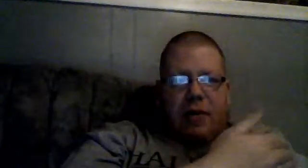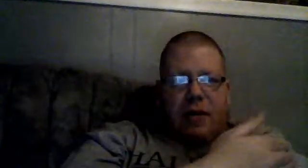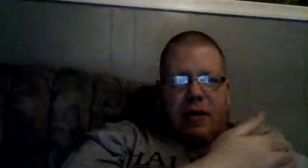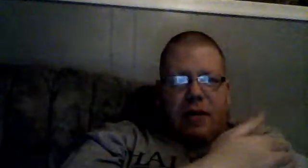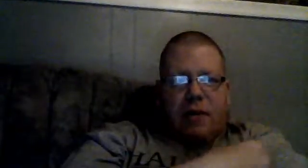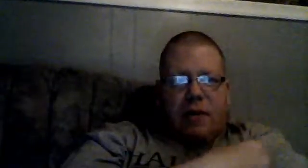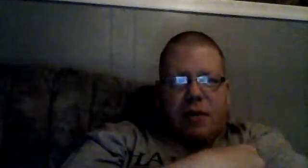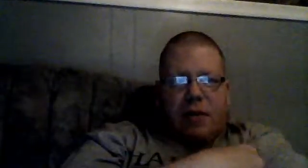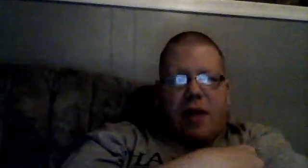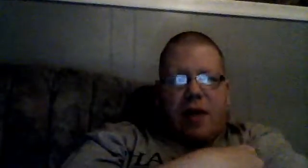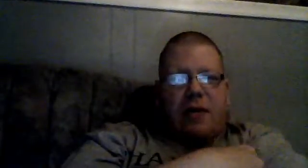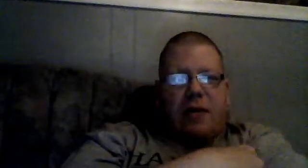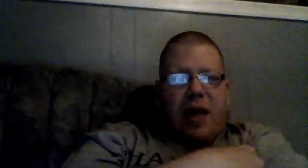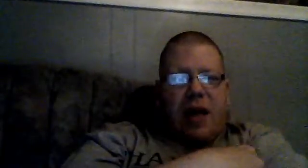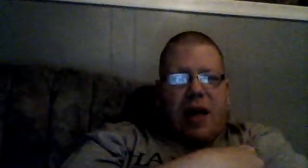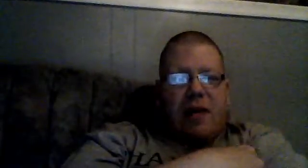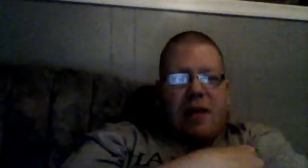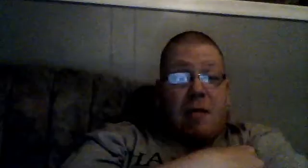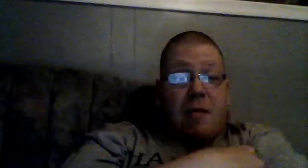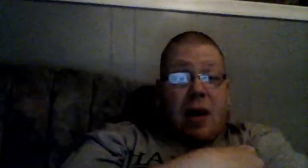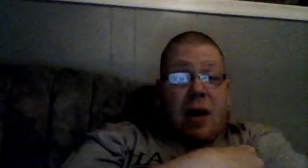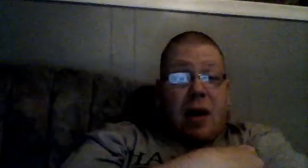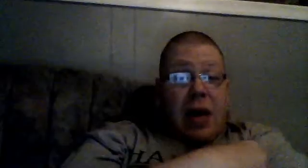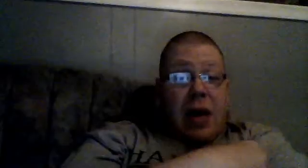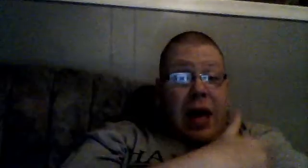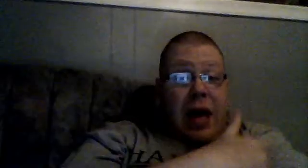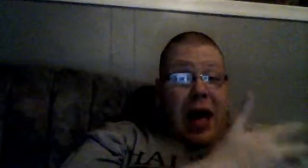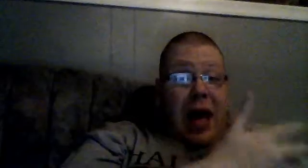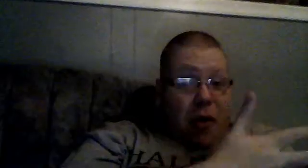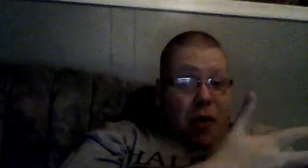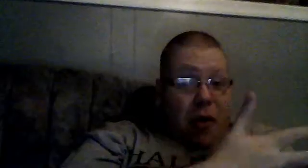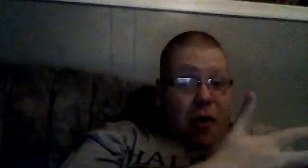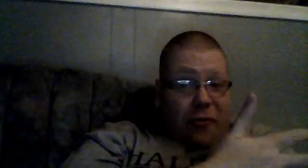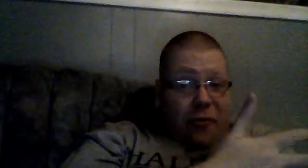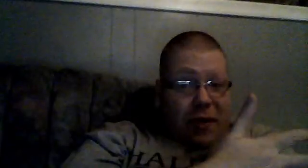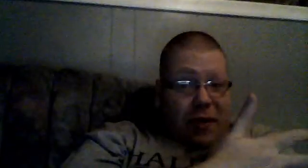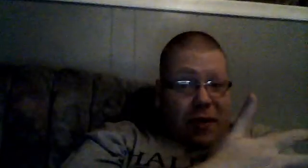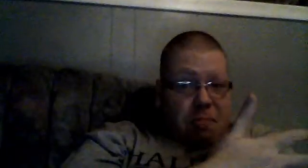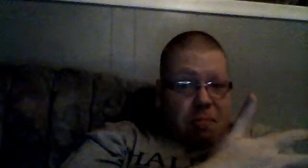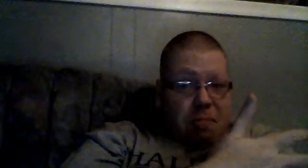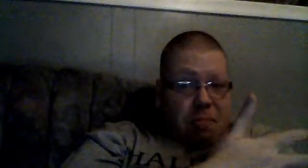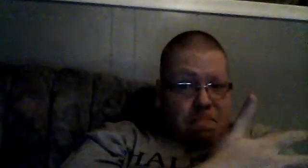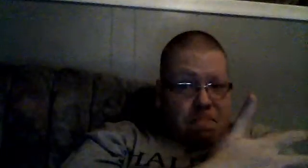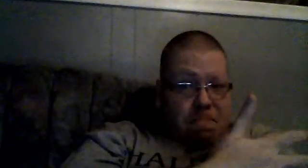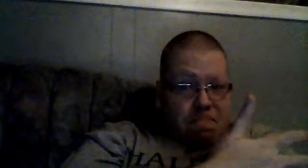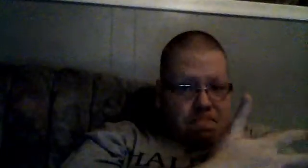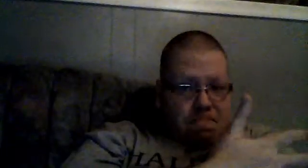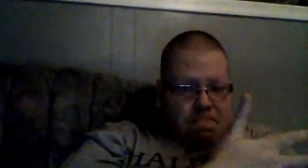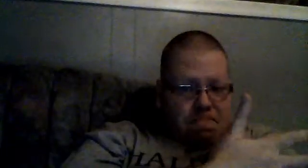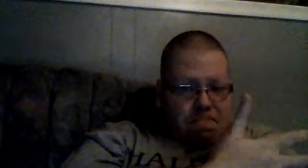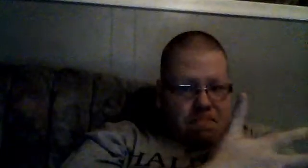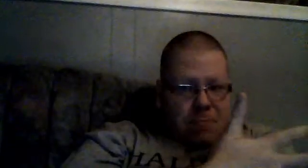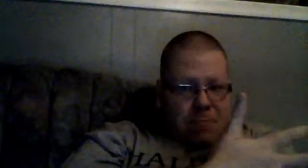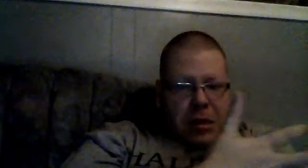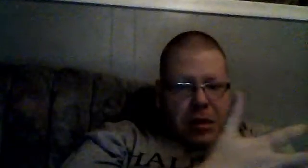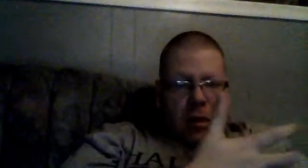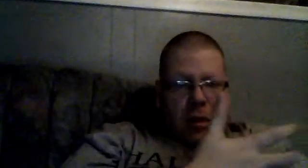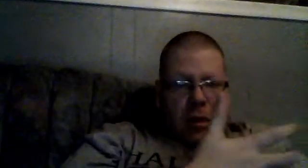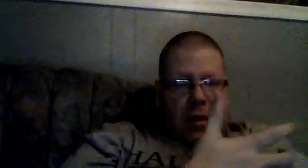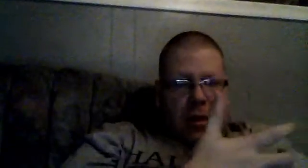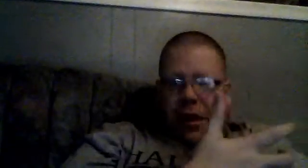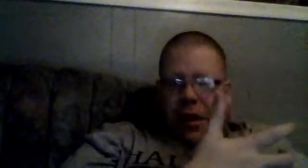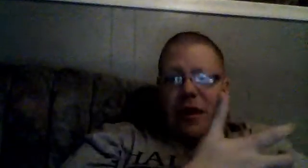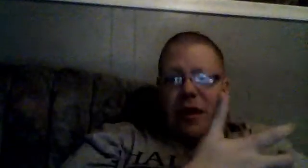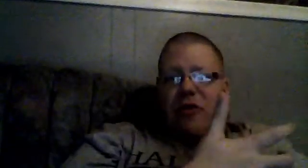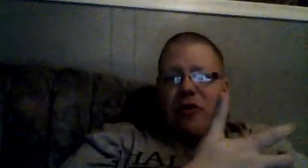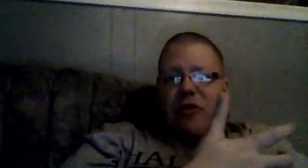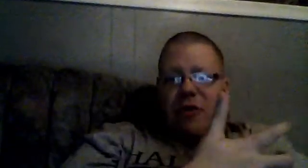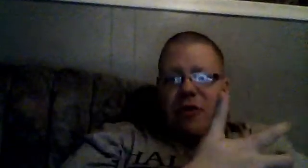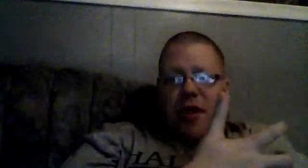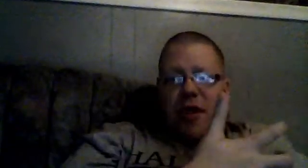so, Caitlin, and, how in the fuck did, Caitlin Jenner get,